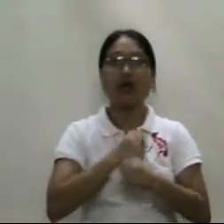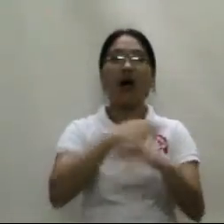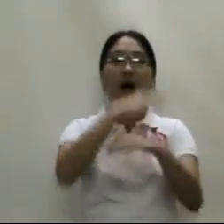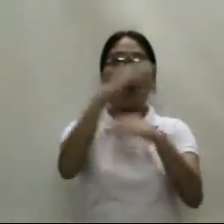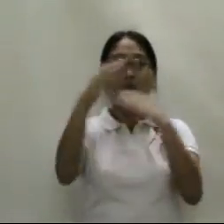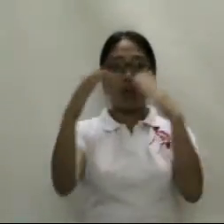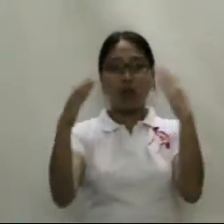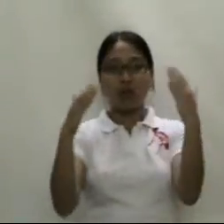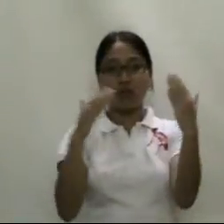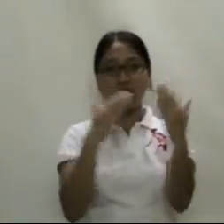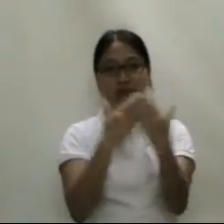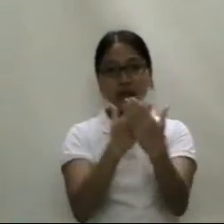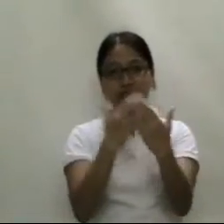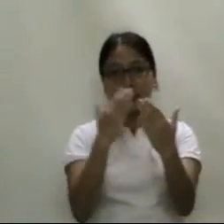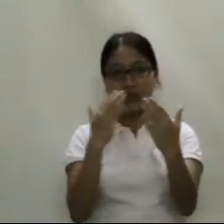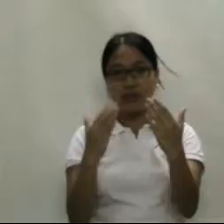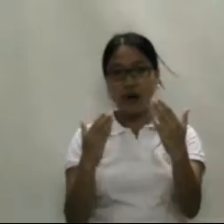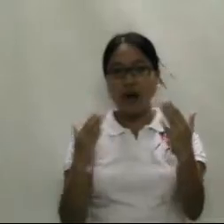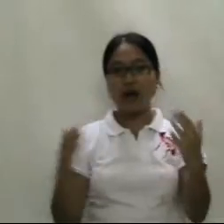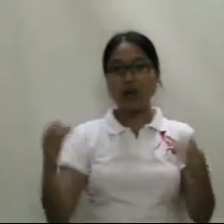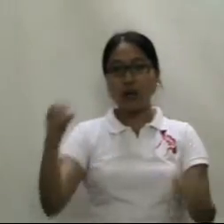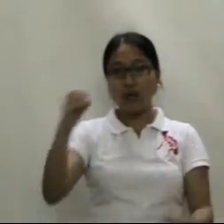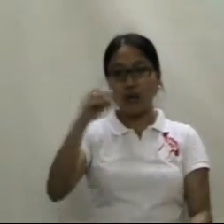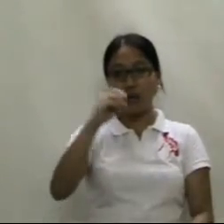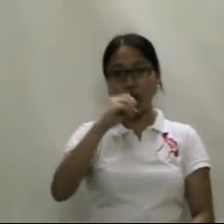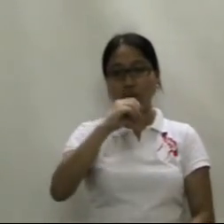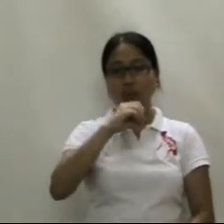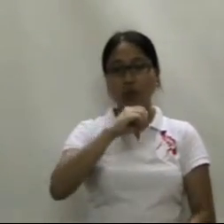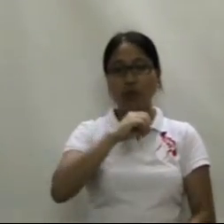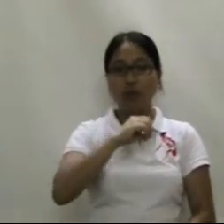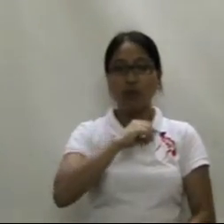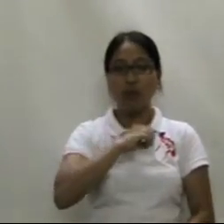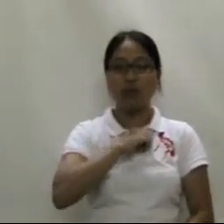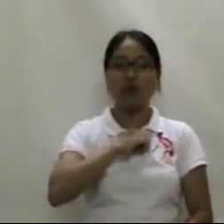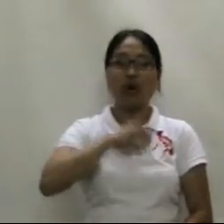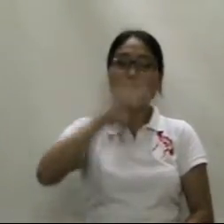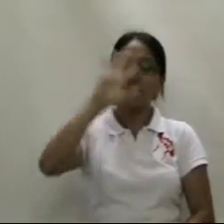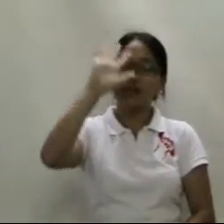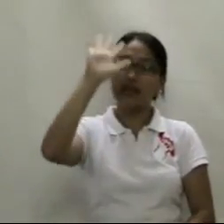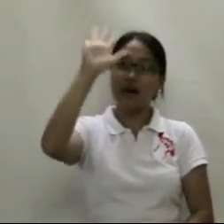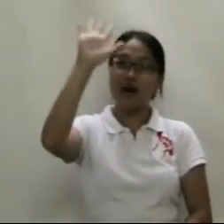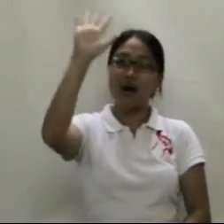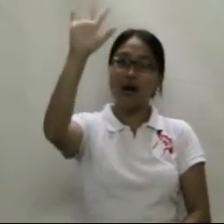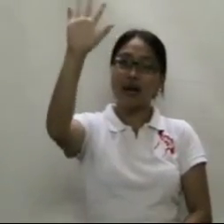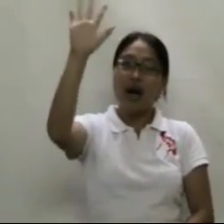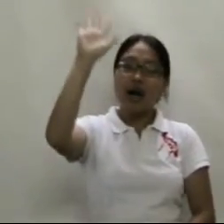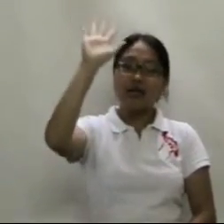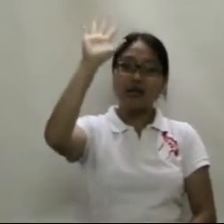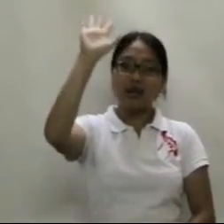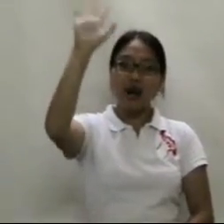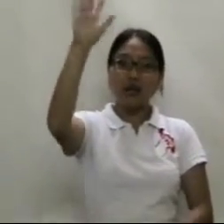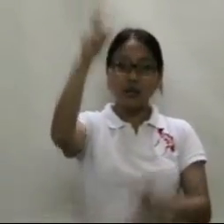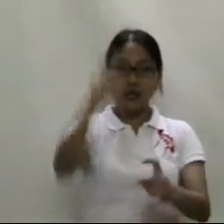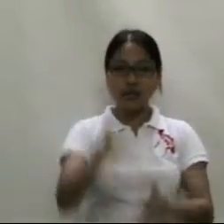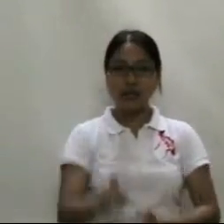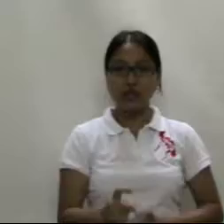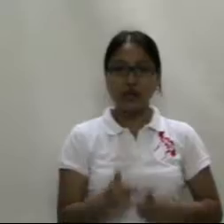It was the Lord, the Lord, my wonderful